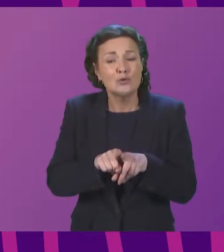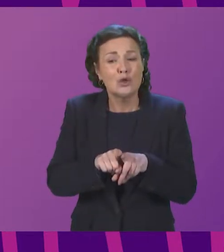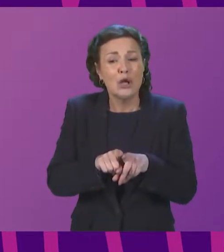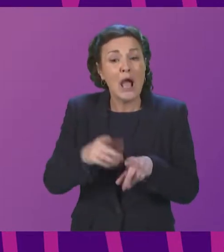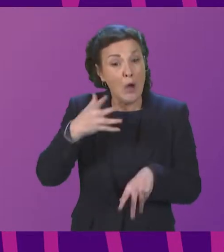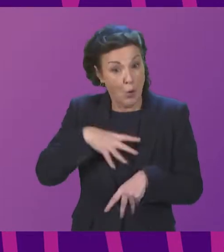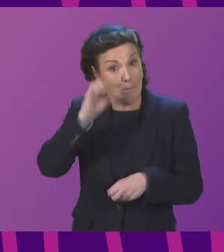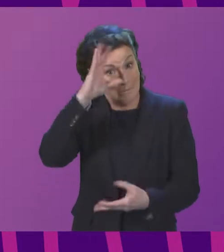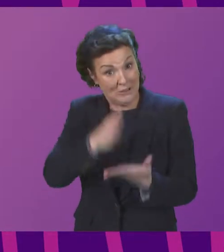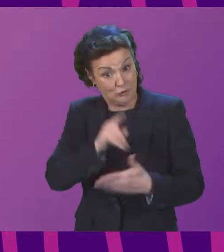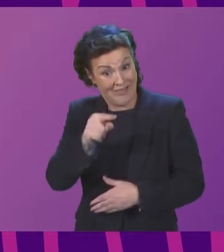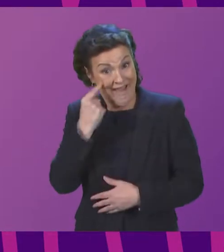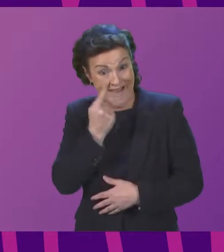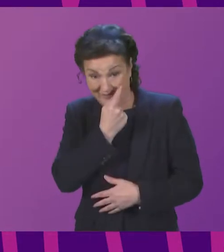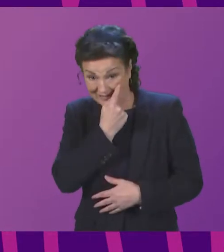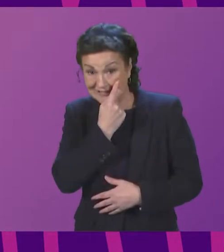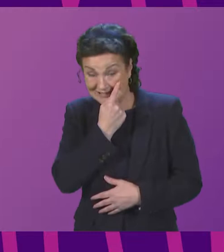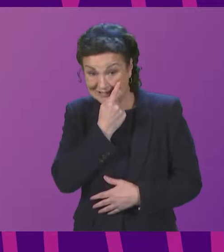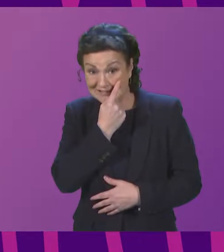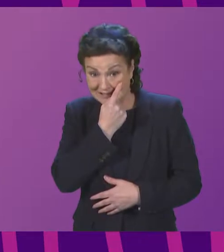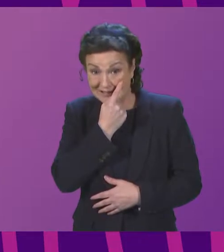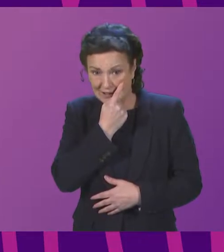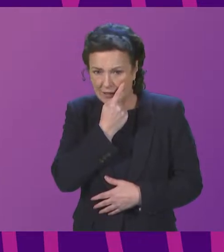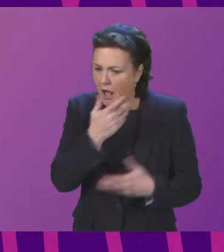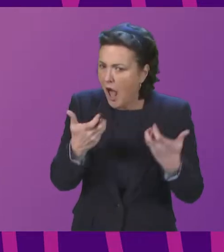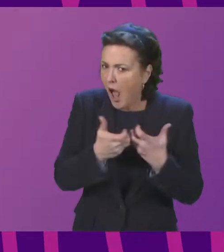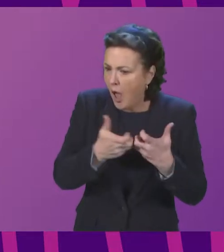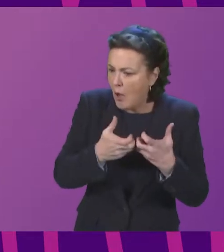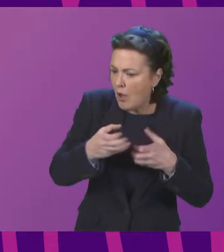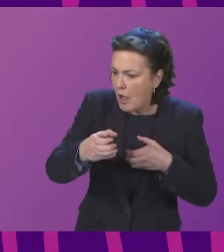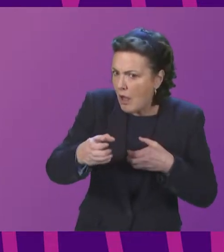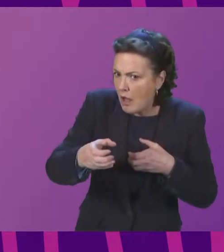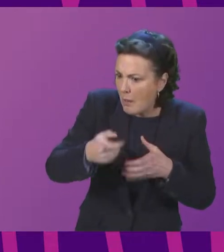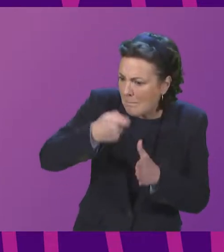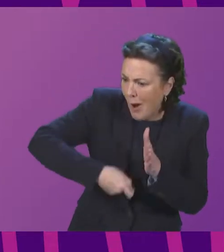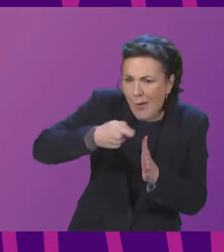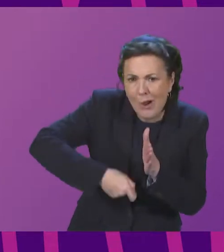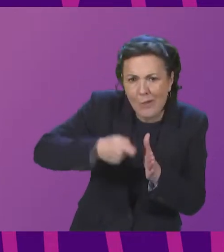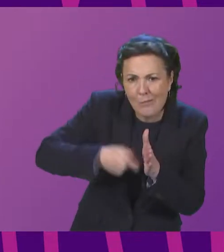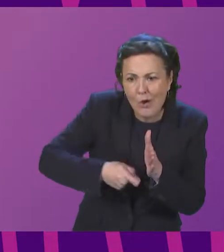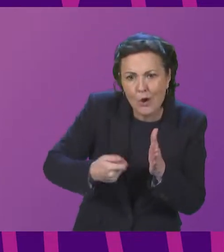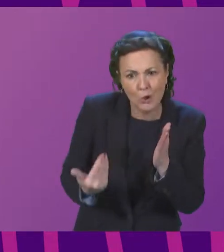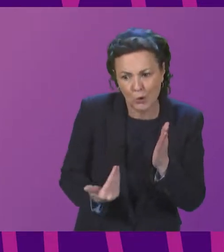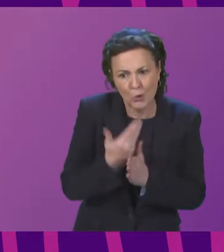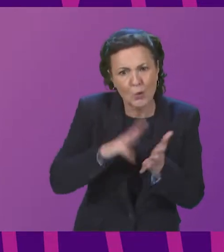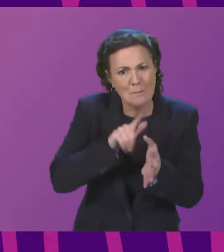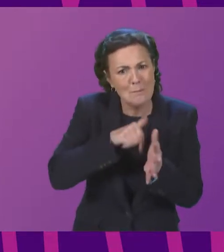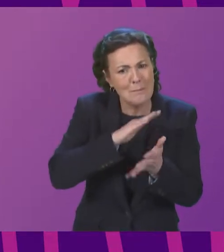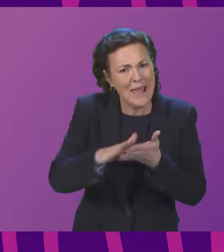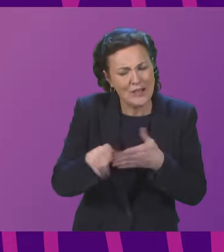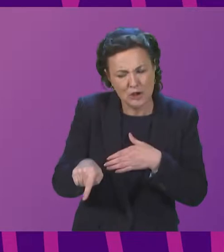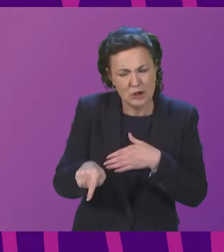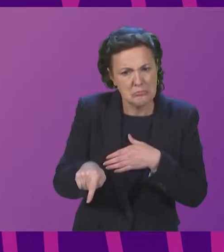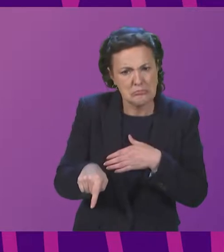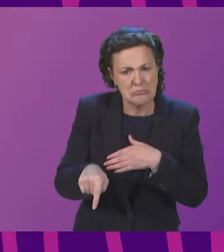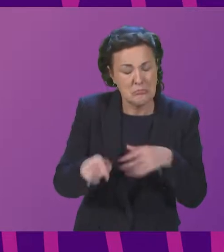that evidence and flag up in advance this procurement of the particular uh mesh material because i